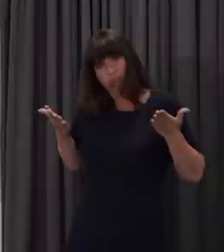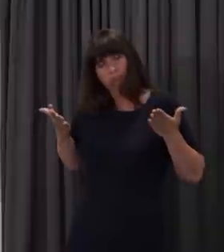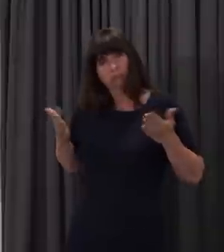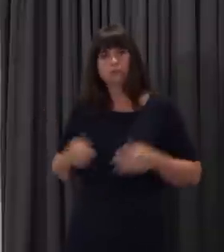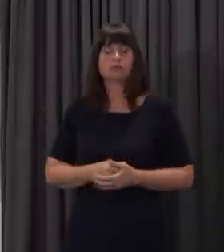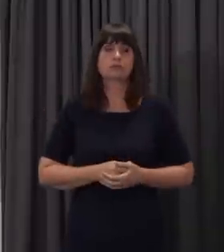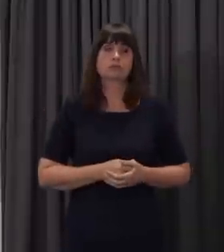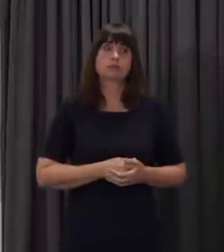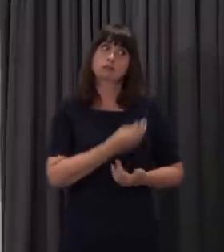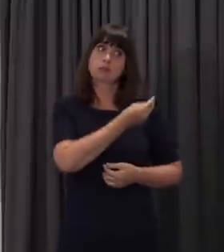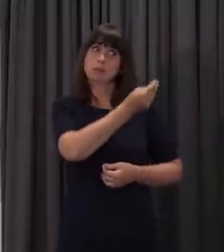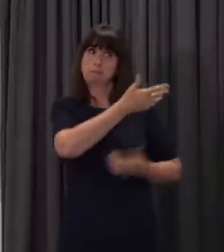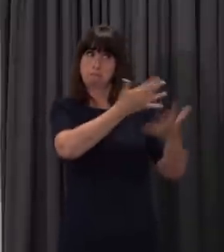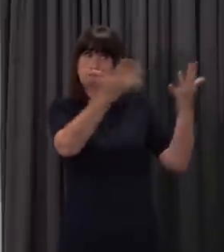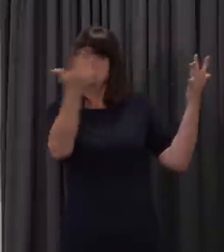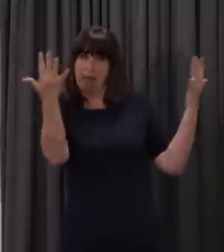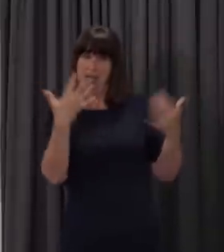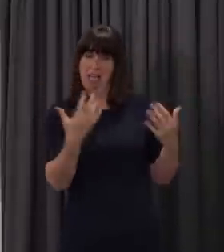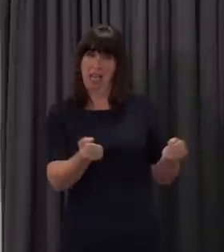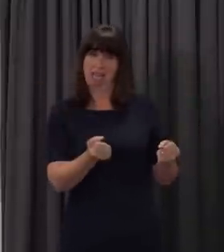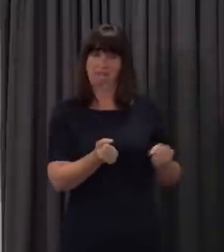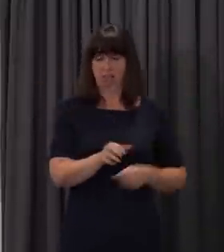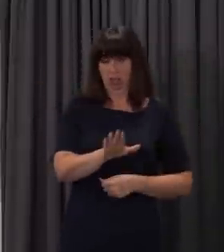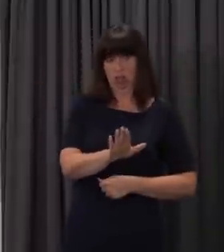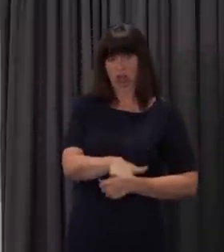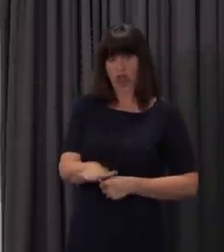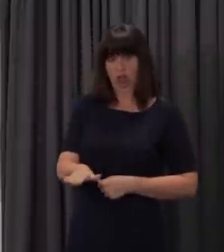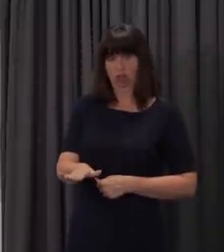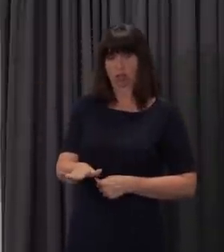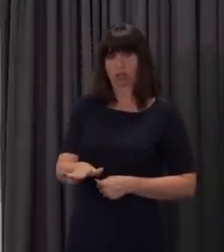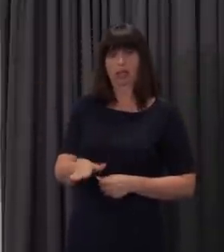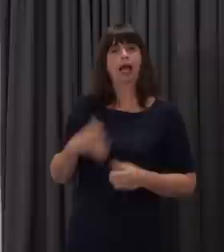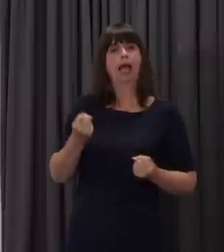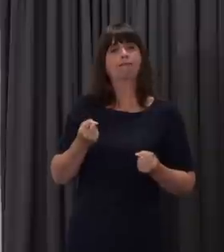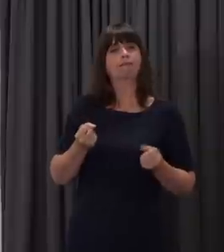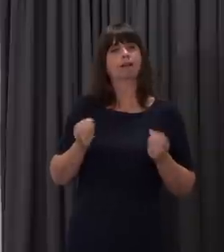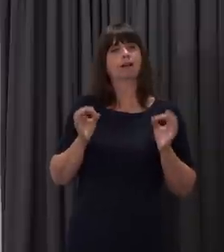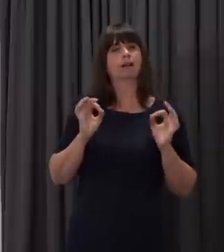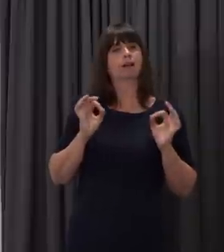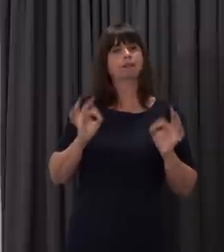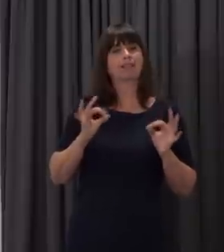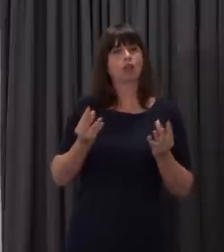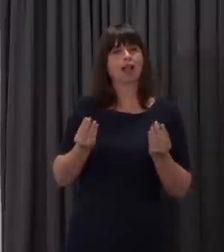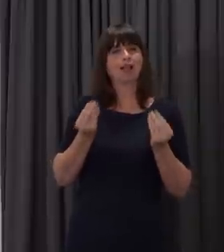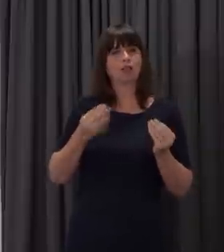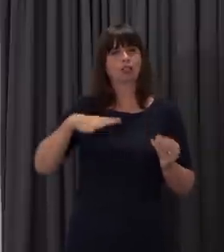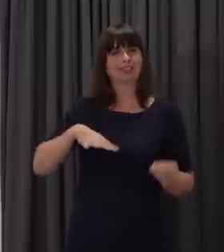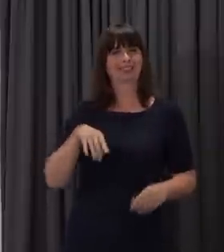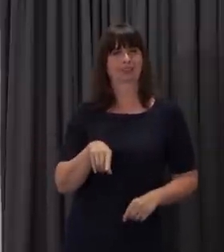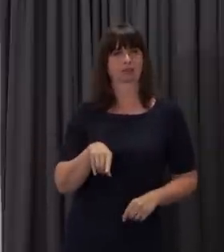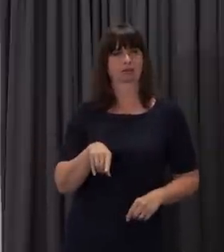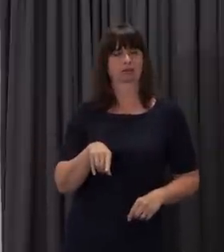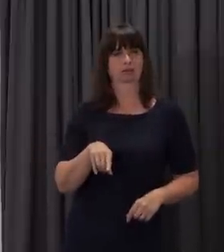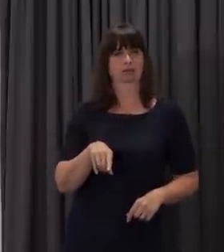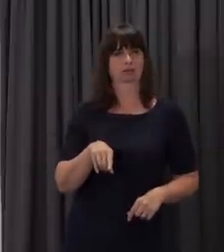whose children have some form of special educational need, they have not been able to